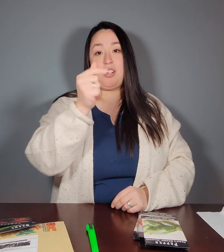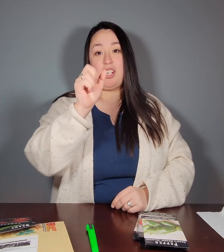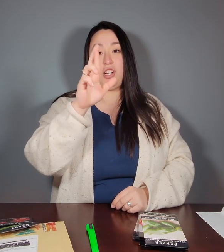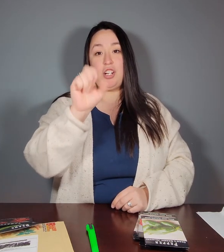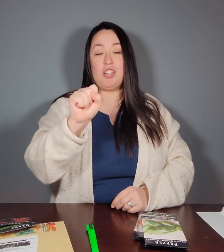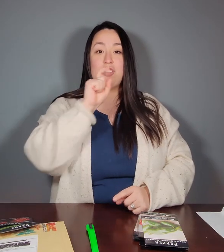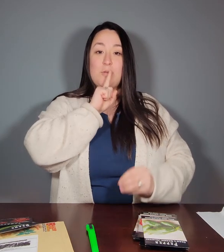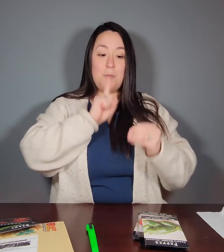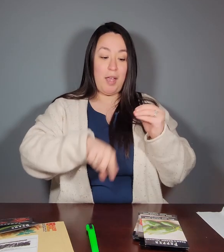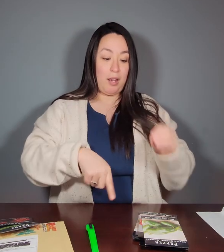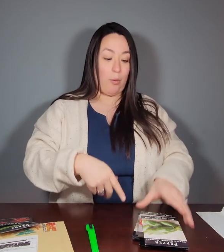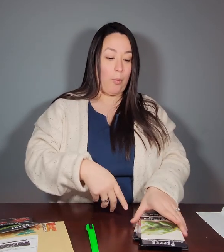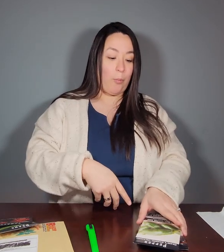Next, Rutgers tomato.